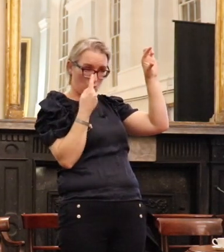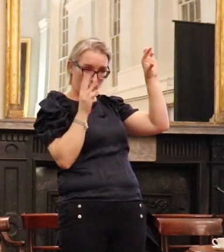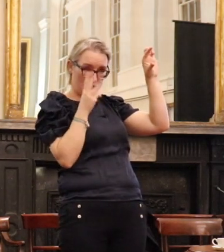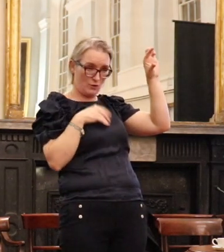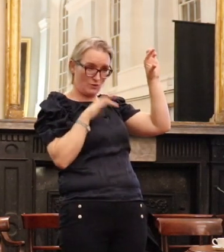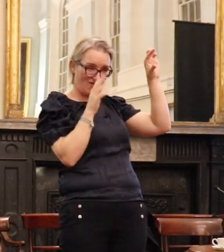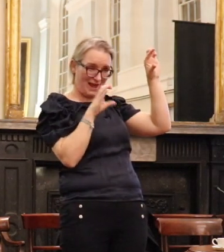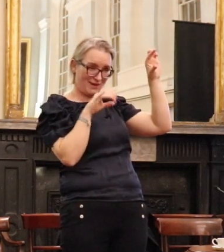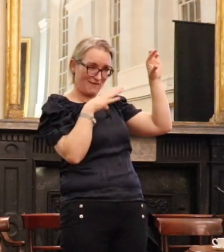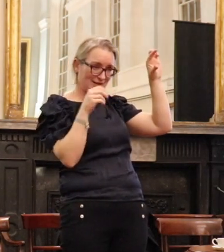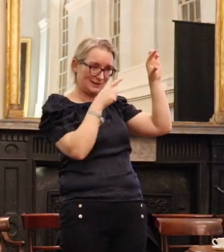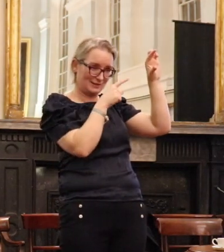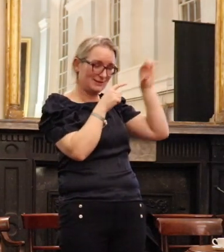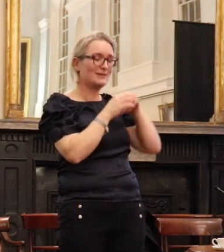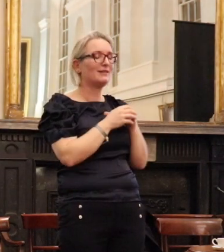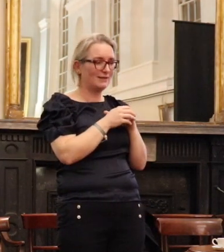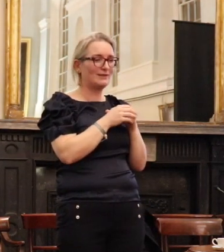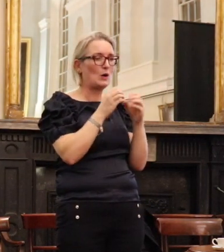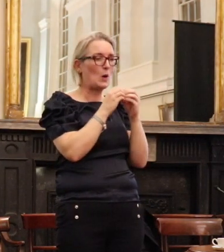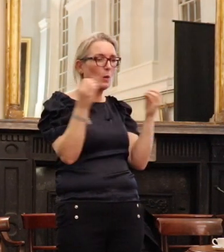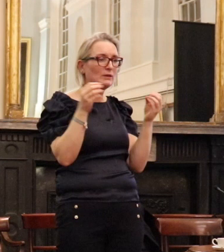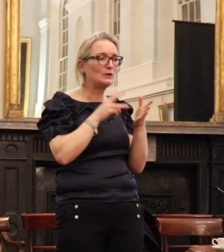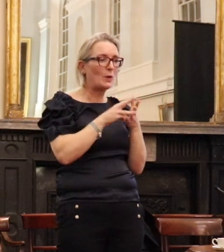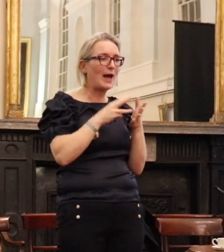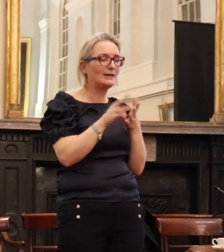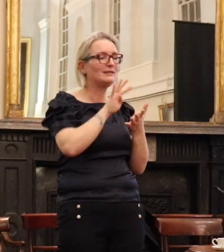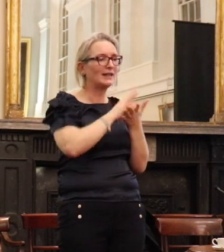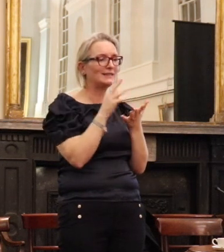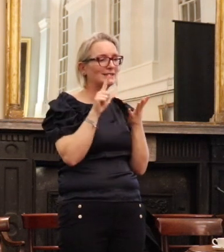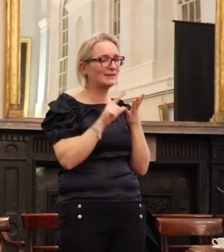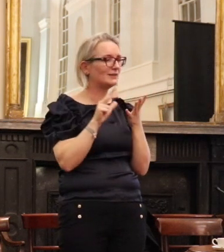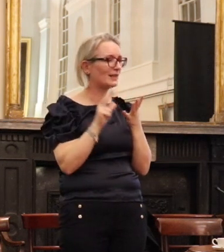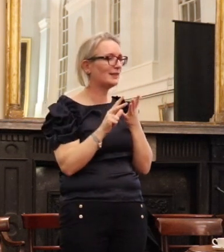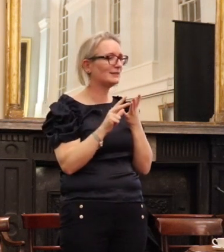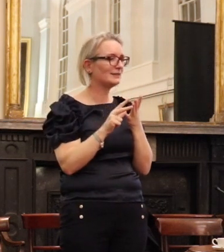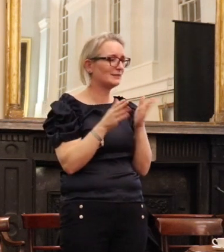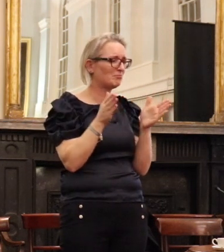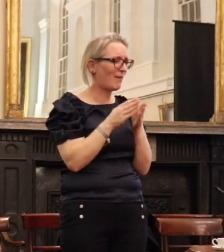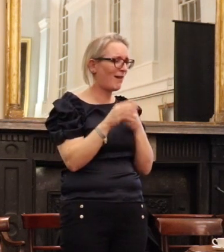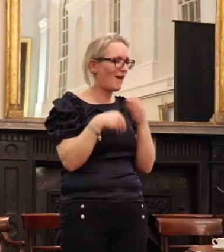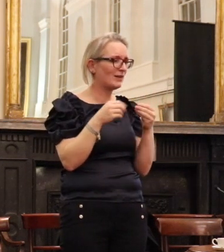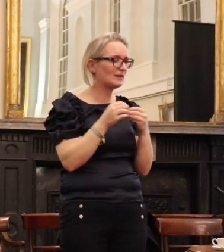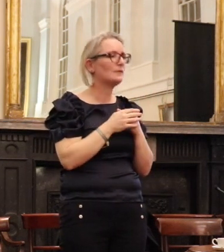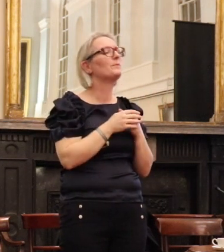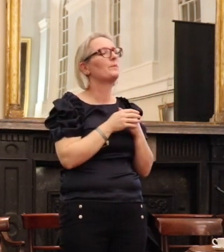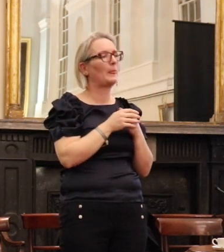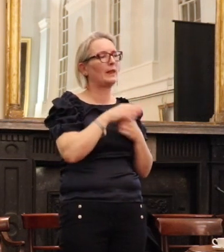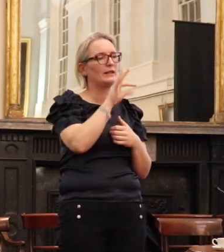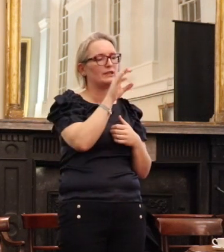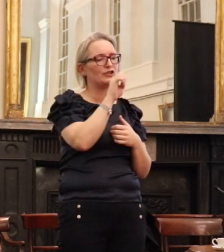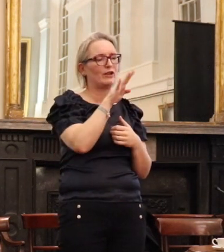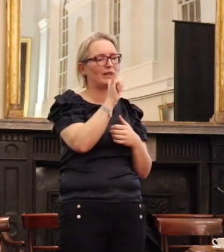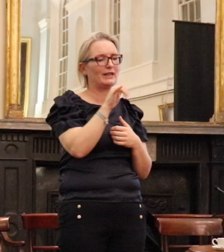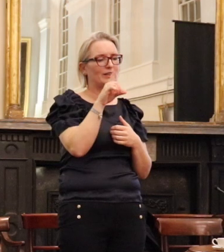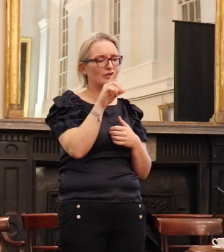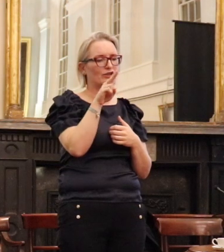flank office. And that office was opened in 1978. And our colleague at the bar, Jeremy Durgan, wrote a letter